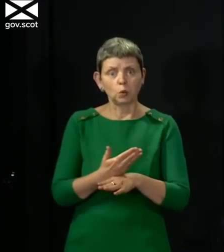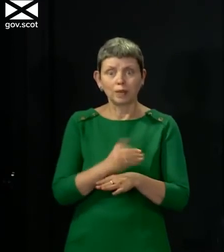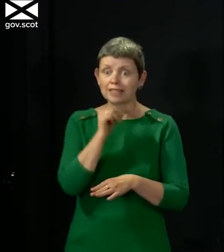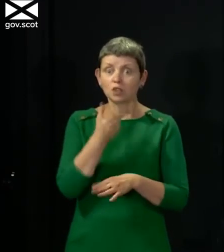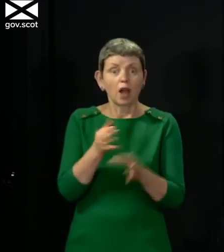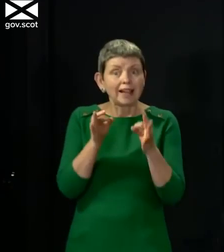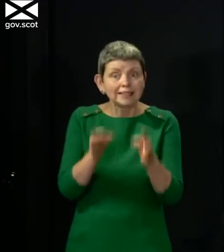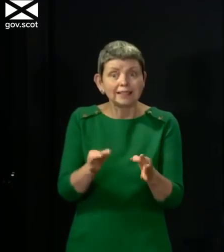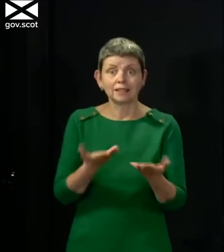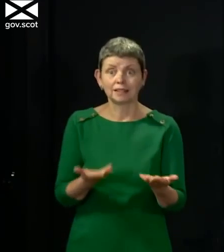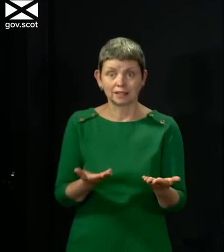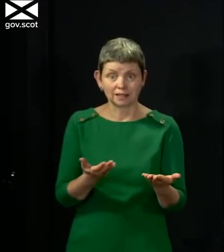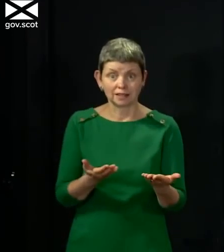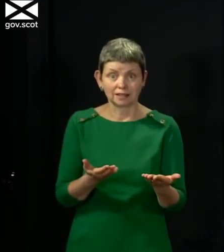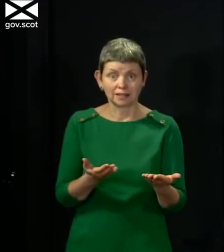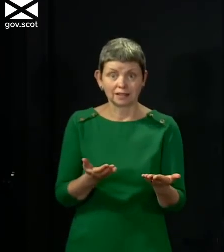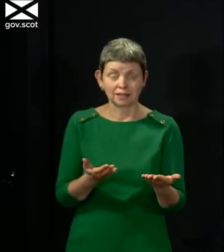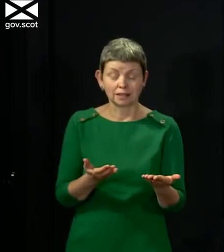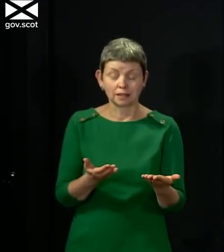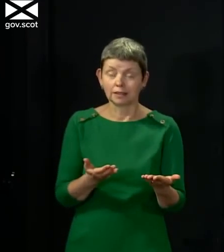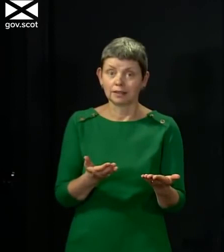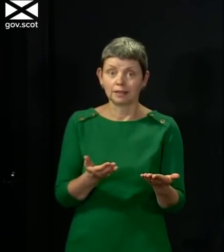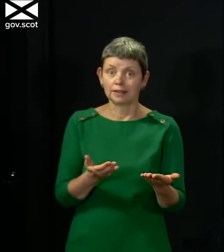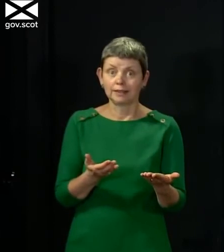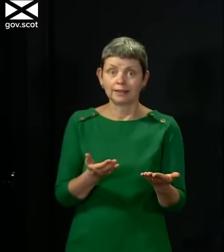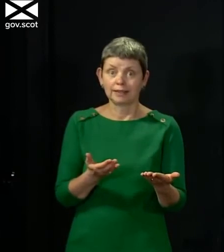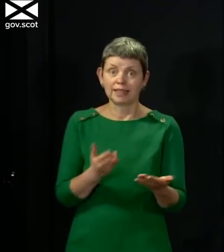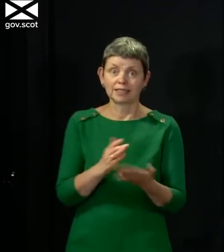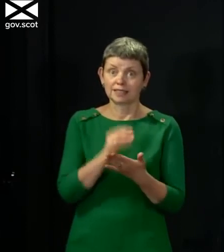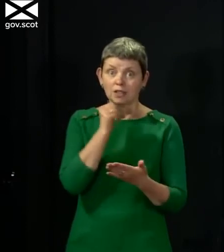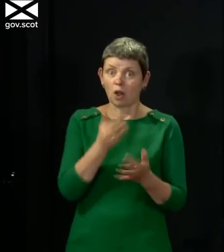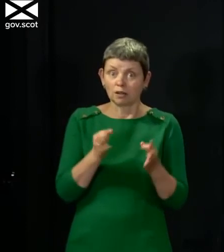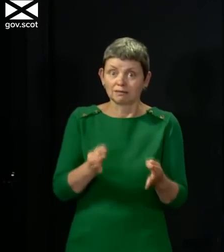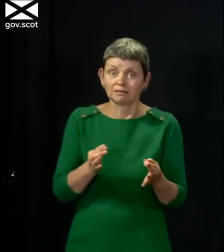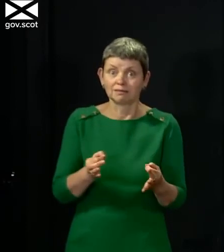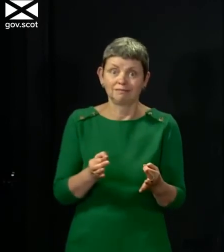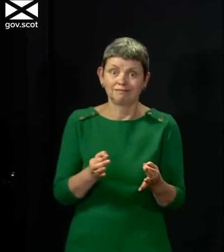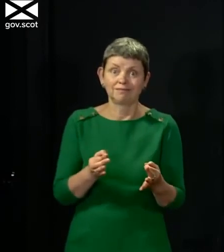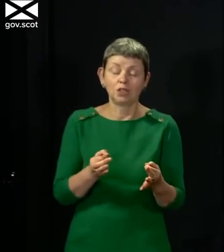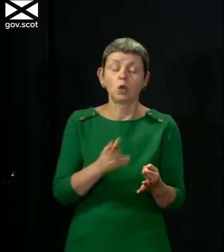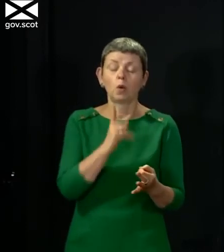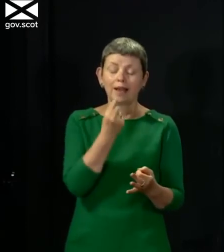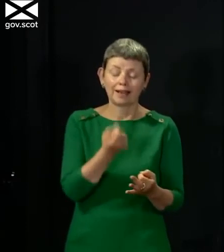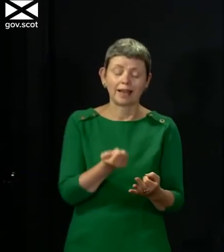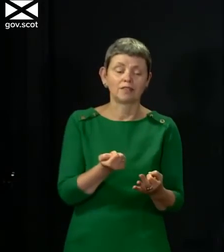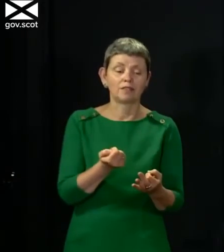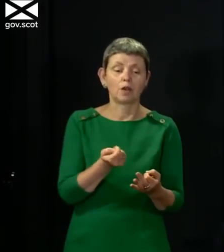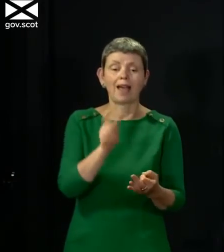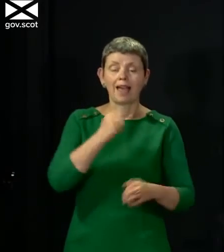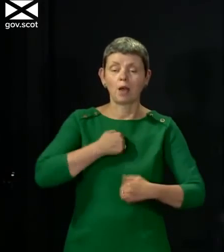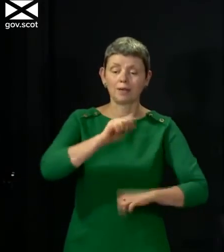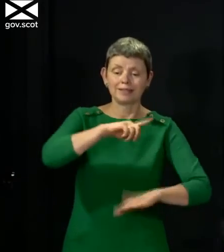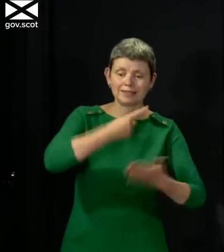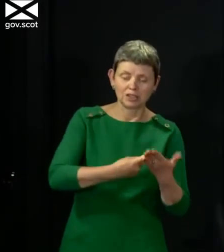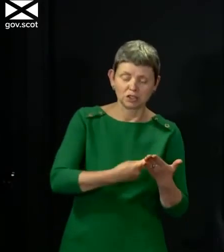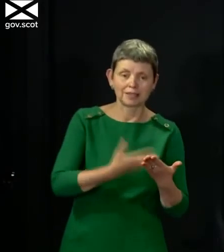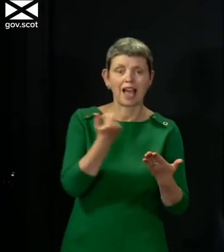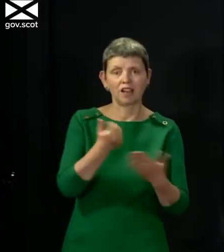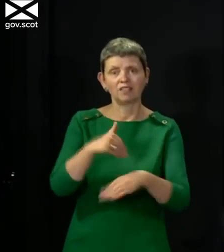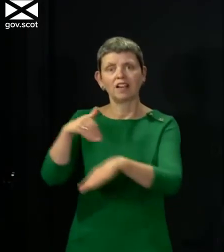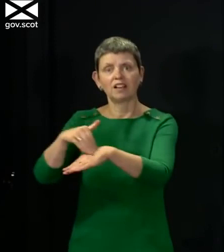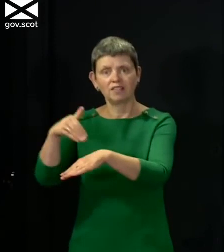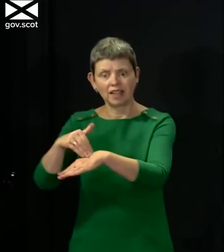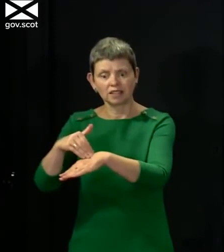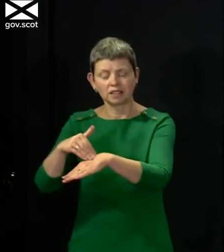or perfect. Much of it is far, far less than ideal and there are implications and consequences of that that we have to try